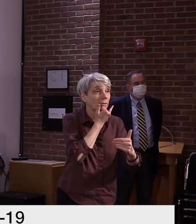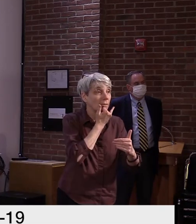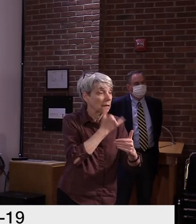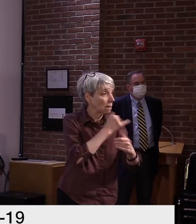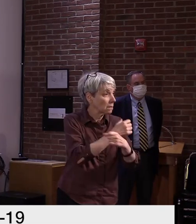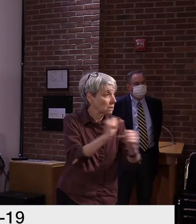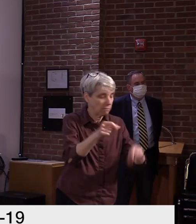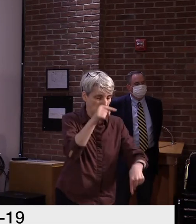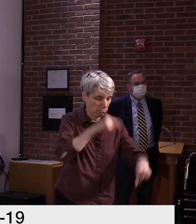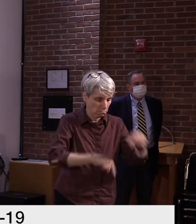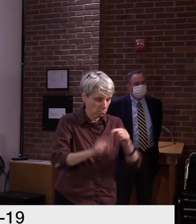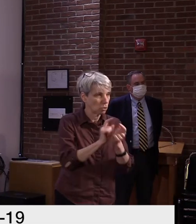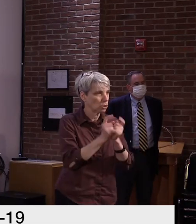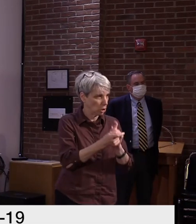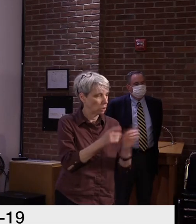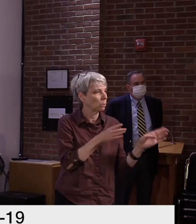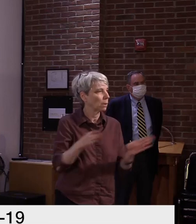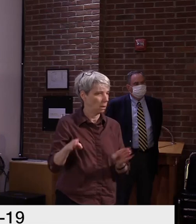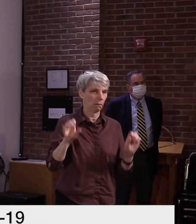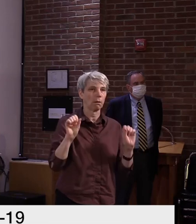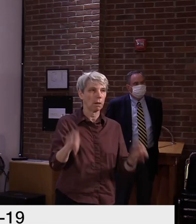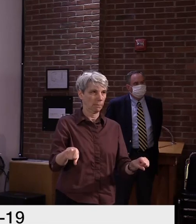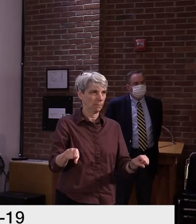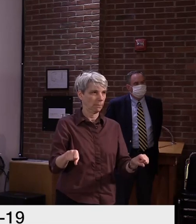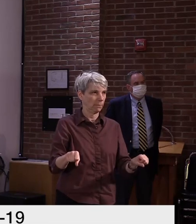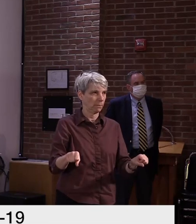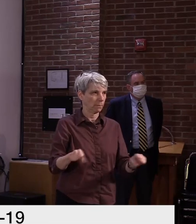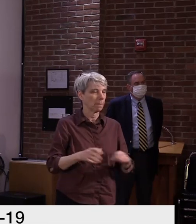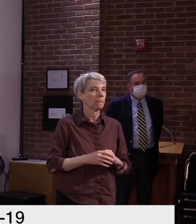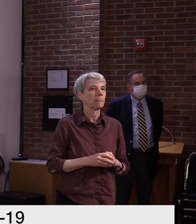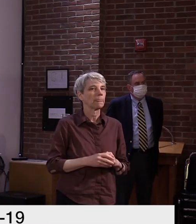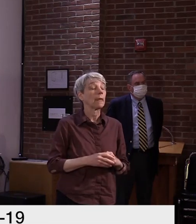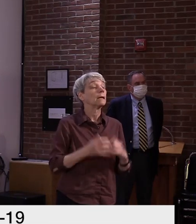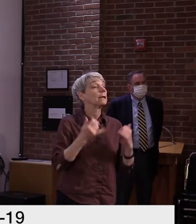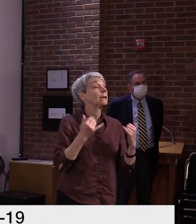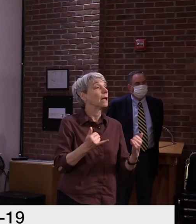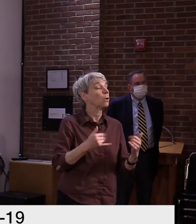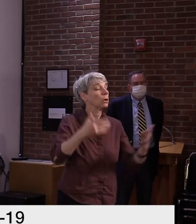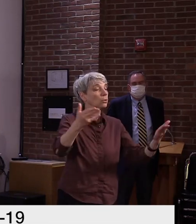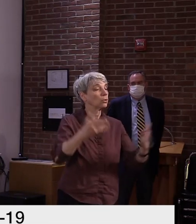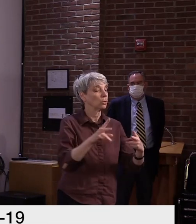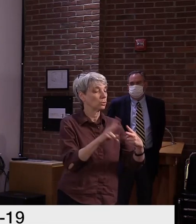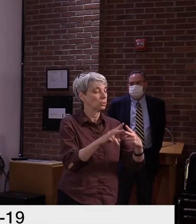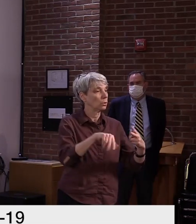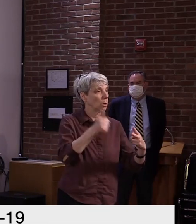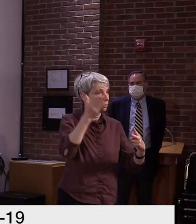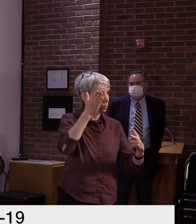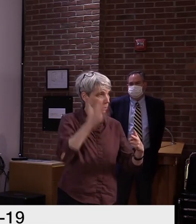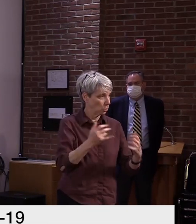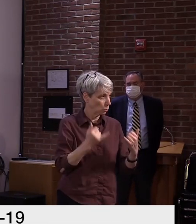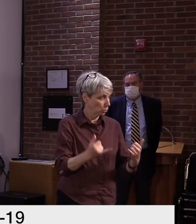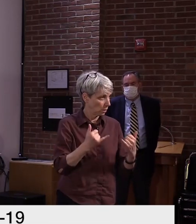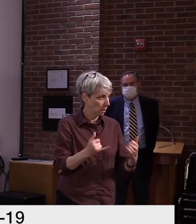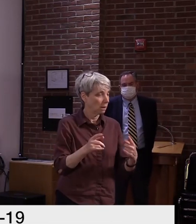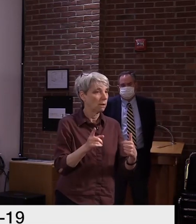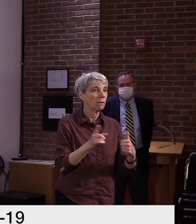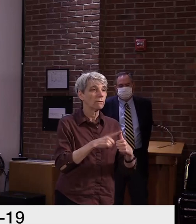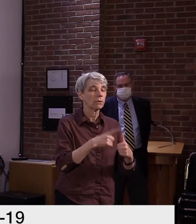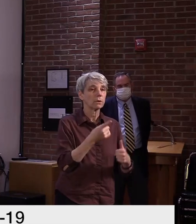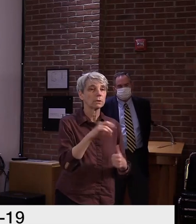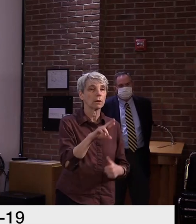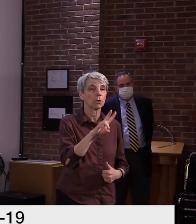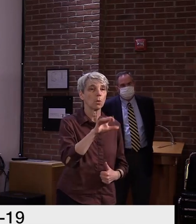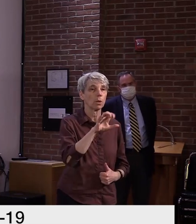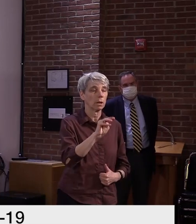Now, to put all of what I have said in context, I'm pleased to introduce two other speakers. First, Dr. William